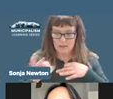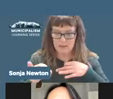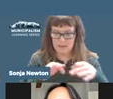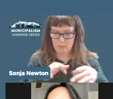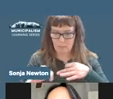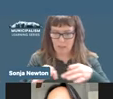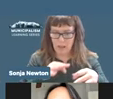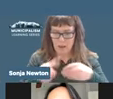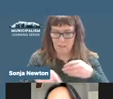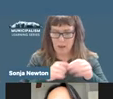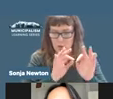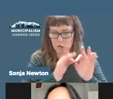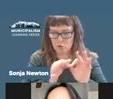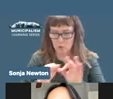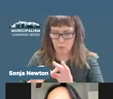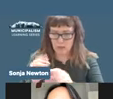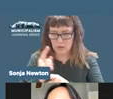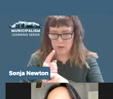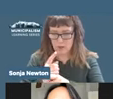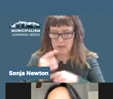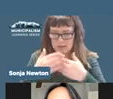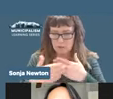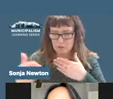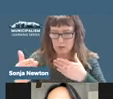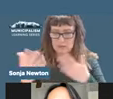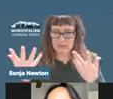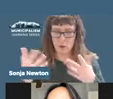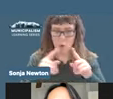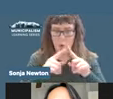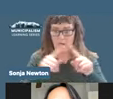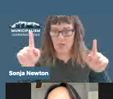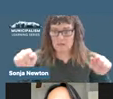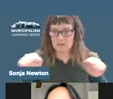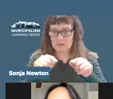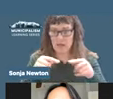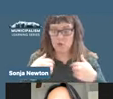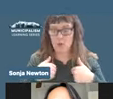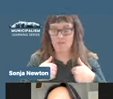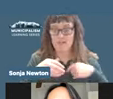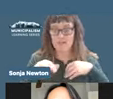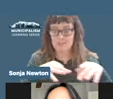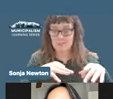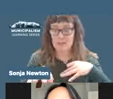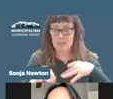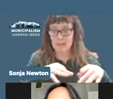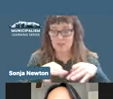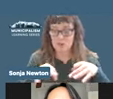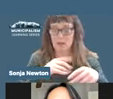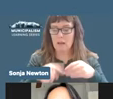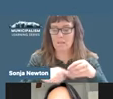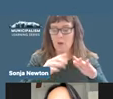of the panel. So, on this slide, you see instructions and an explanation of how